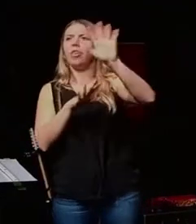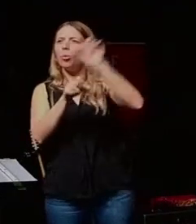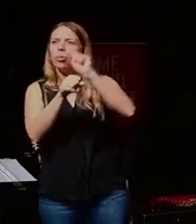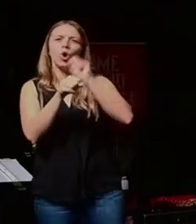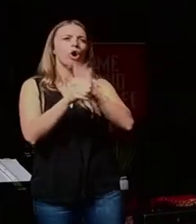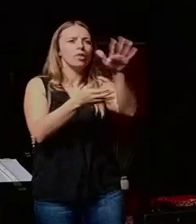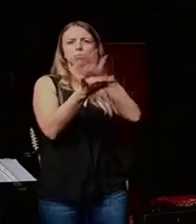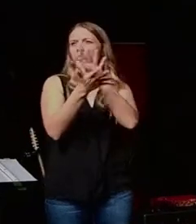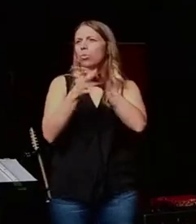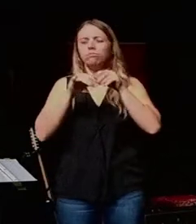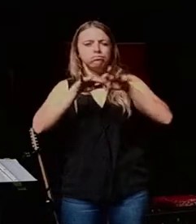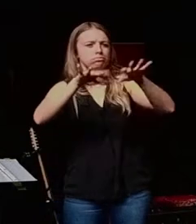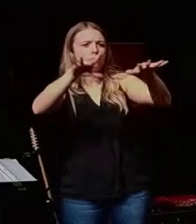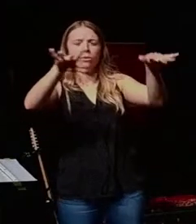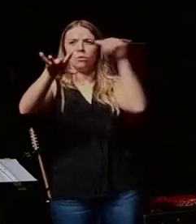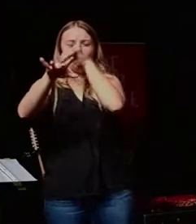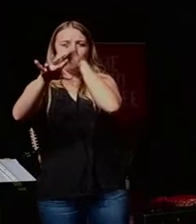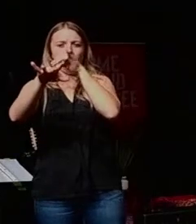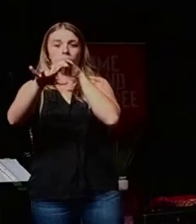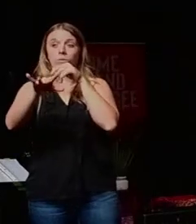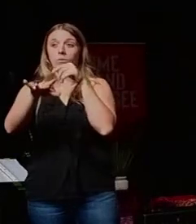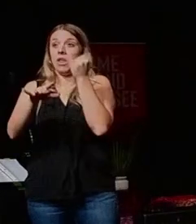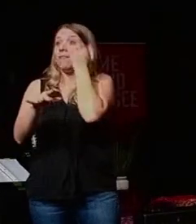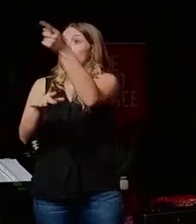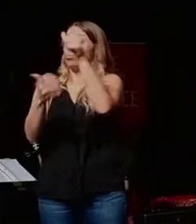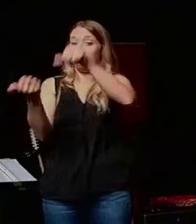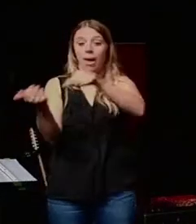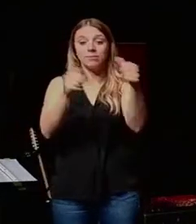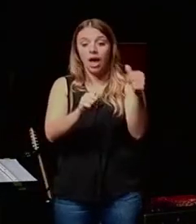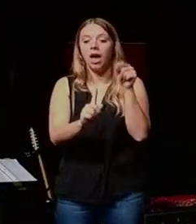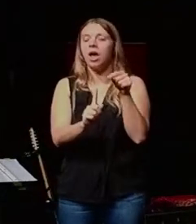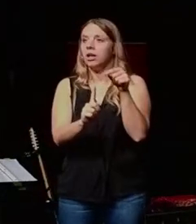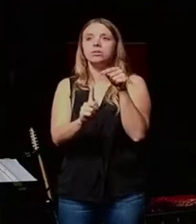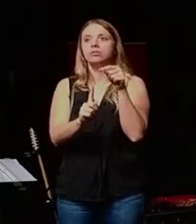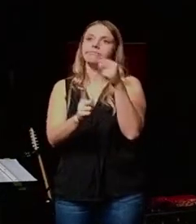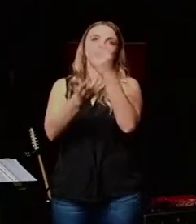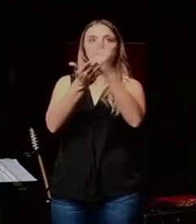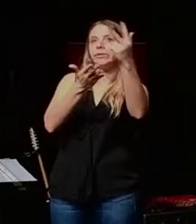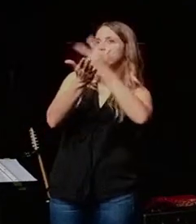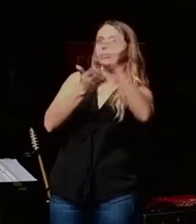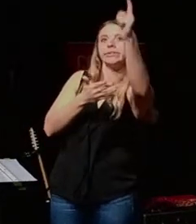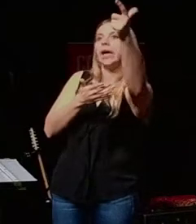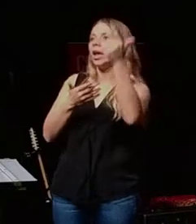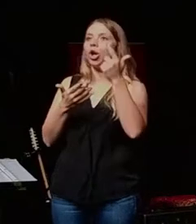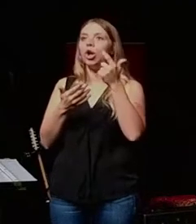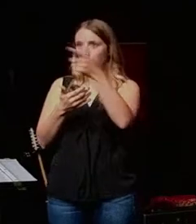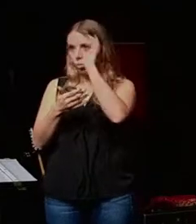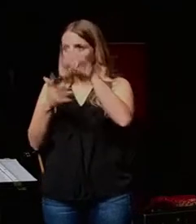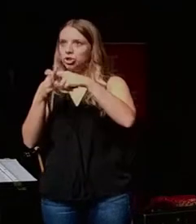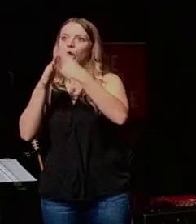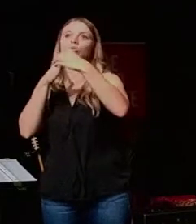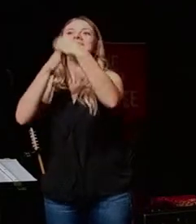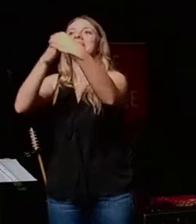campus. And, you know, like you were baptized and like literally two, three weeks later, somebody would invite you to lead a